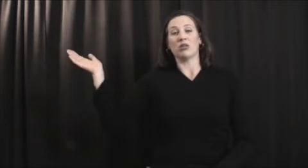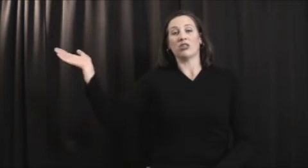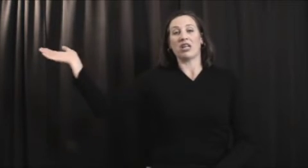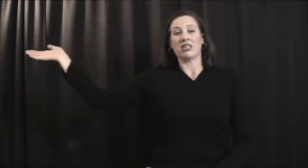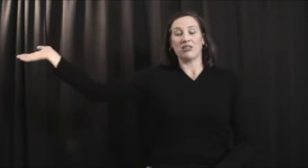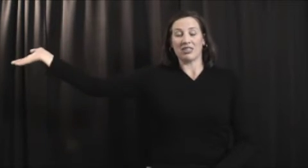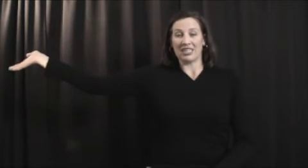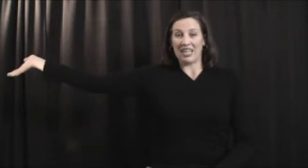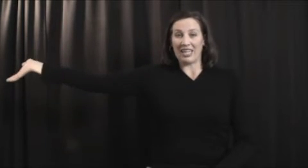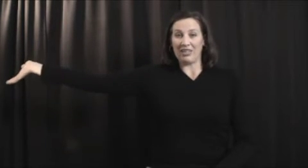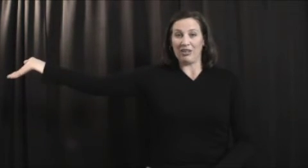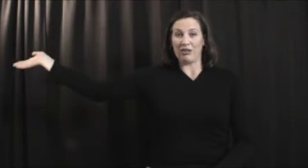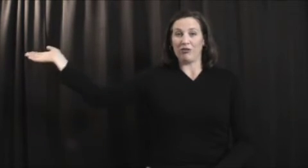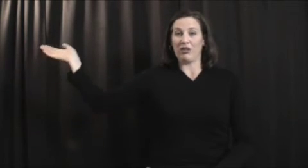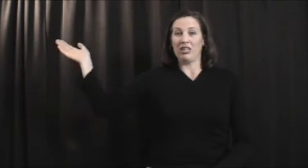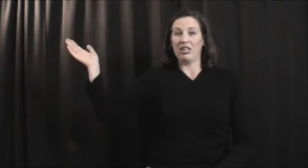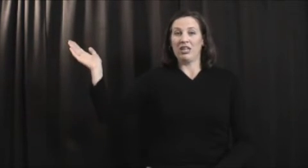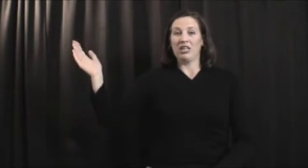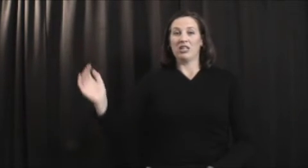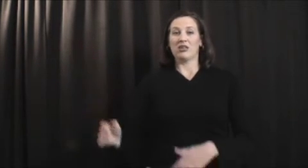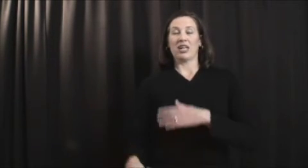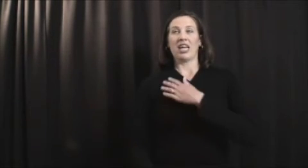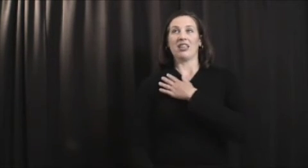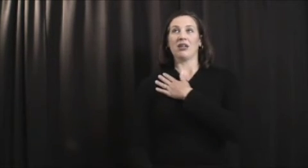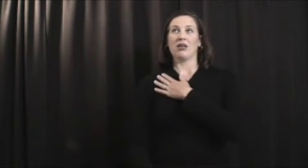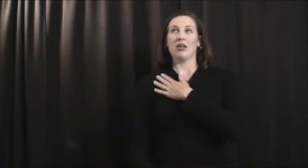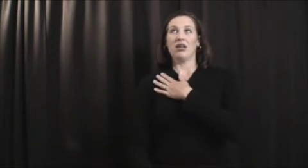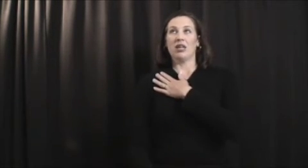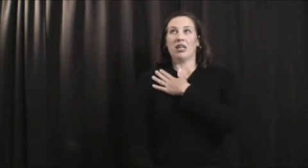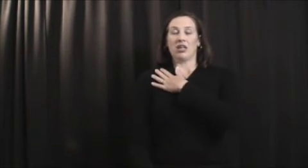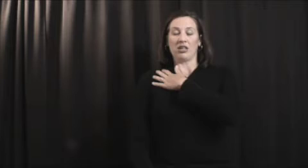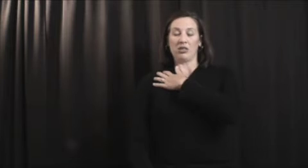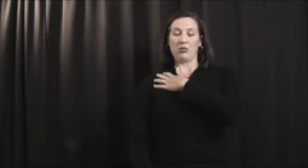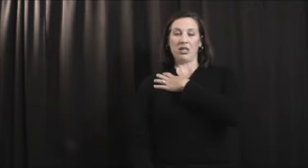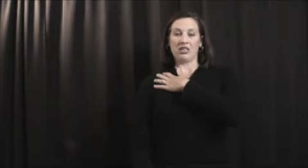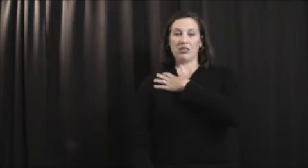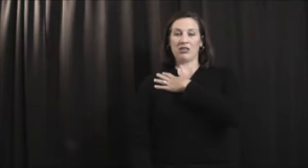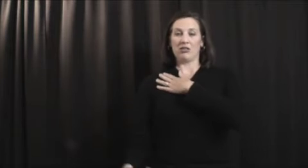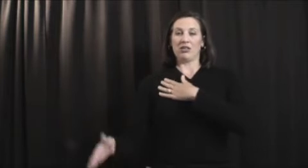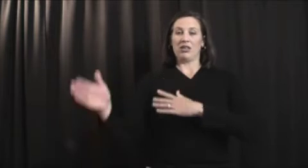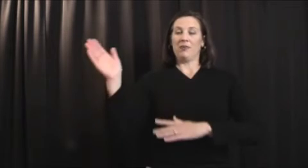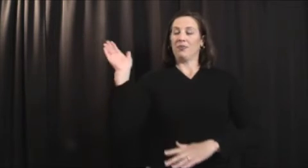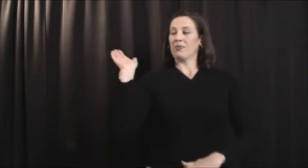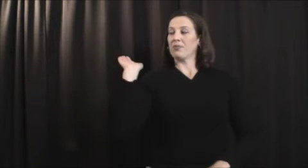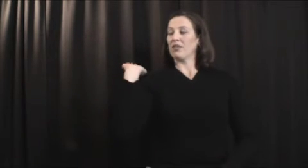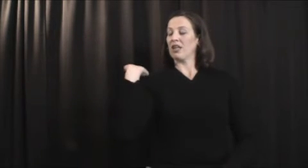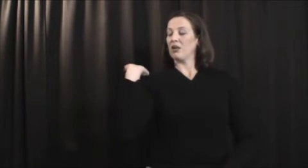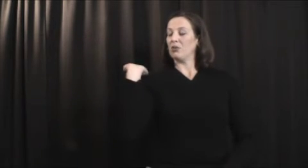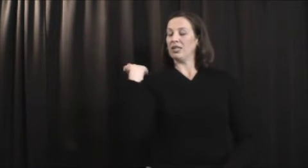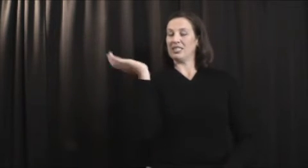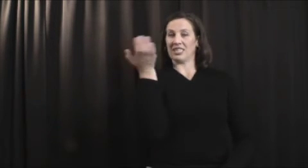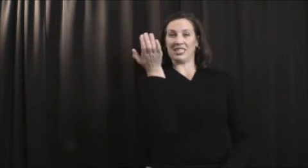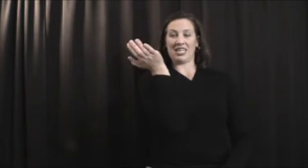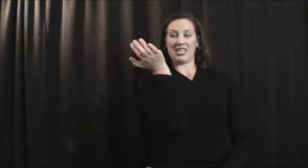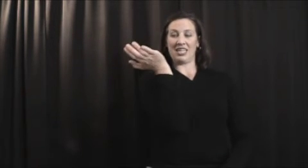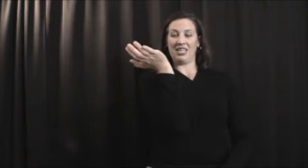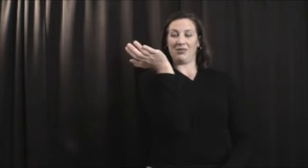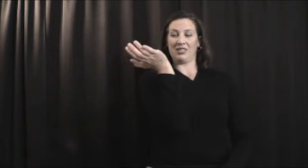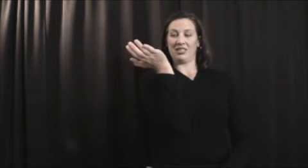What we're trying to do is glide the nerve. So again, you're going to depress your shoulder, wrist extended, which is